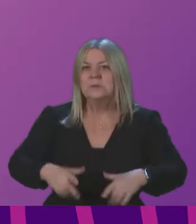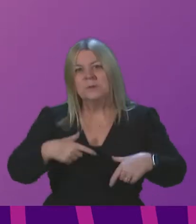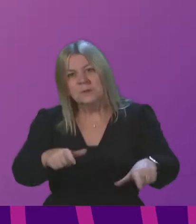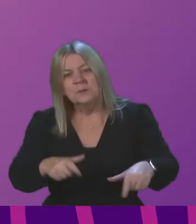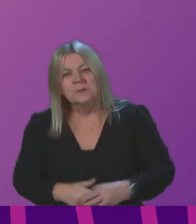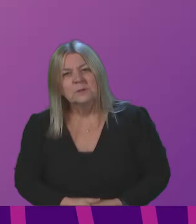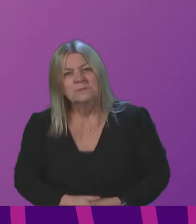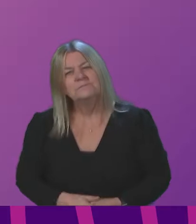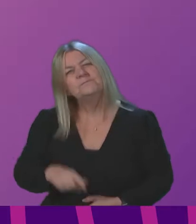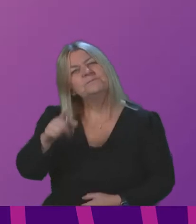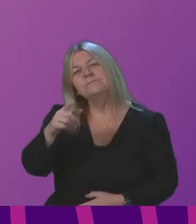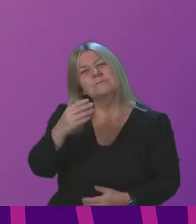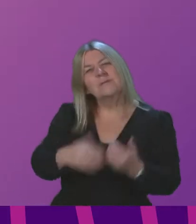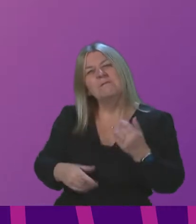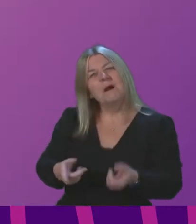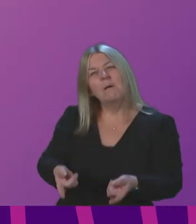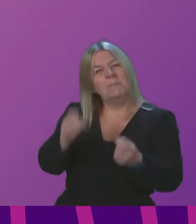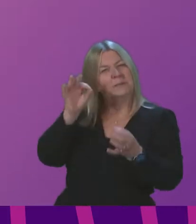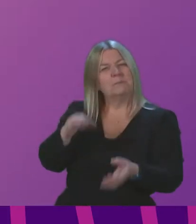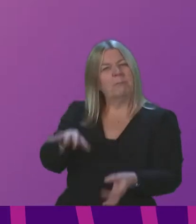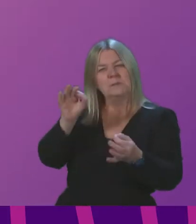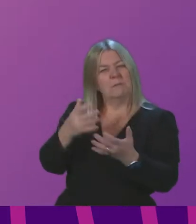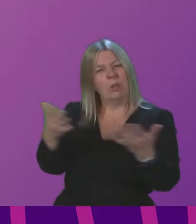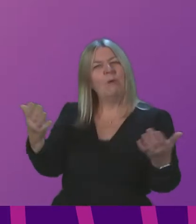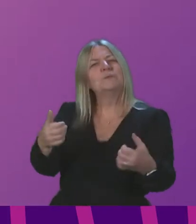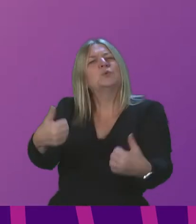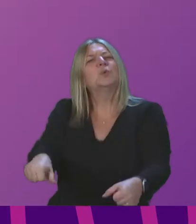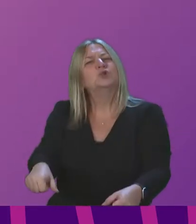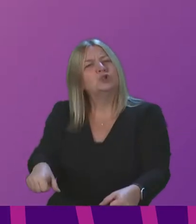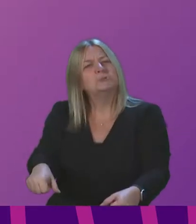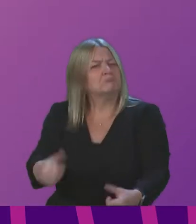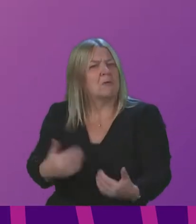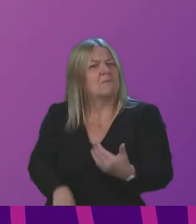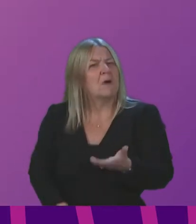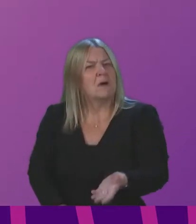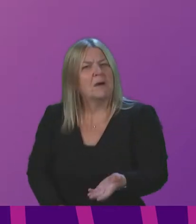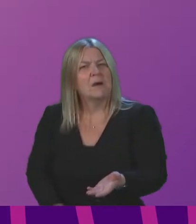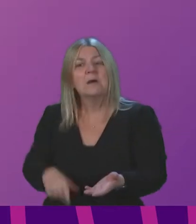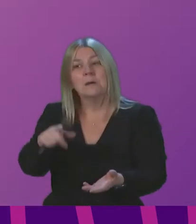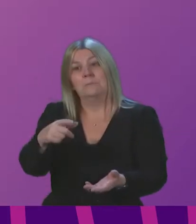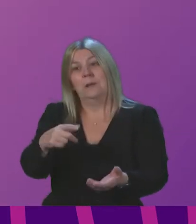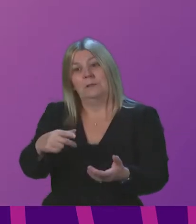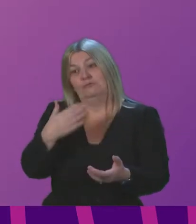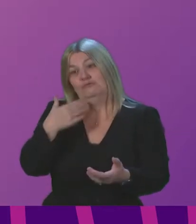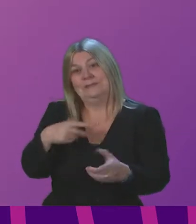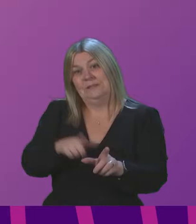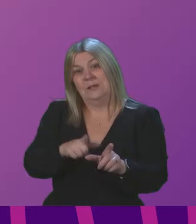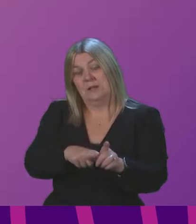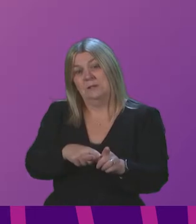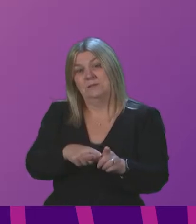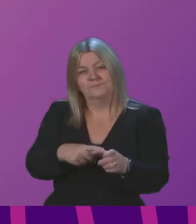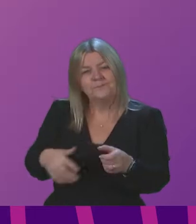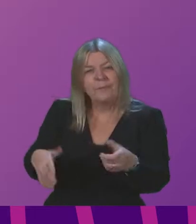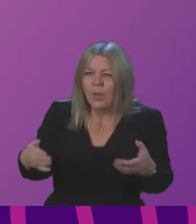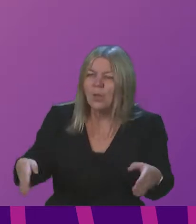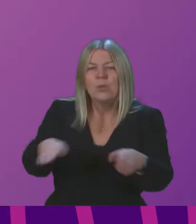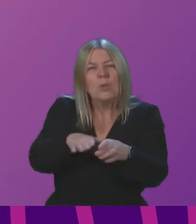much in terms of what the solutions to that might be and I have to say in recent years the closure of local courts across Scotland removing capacity